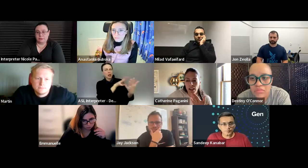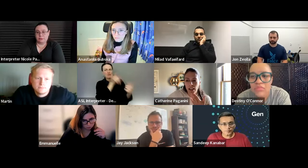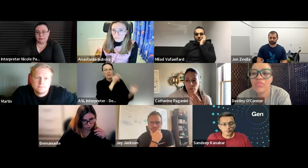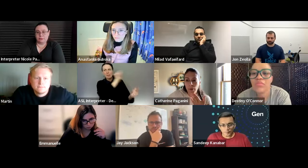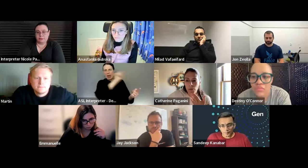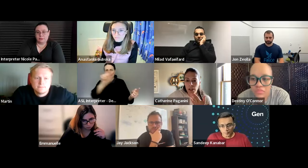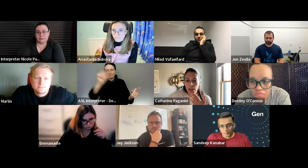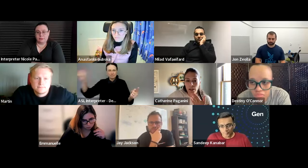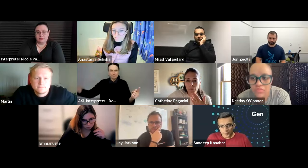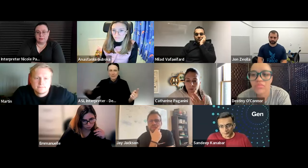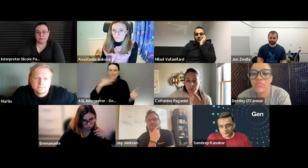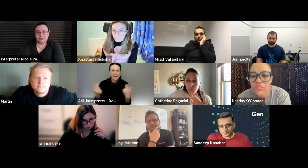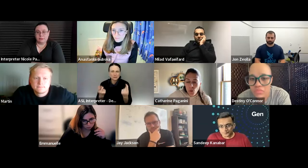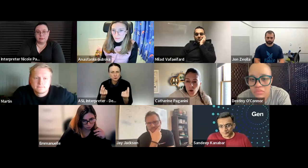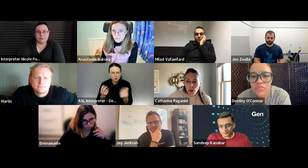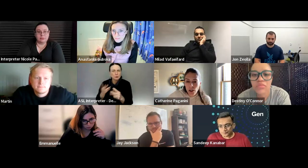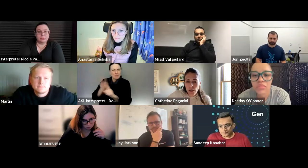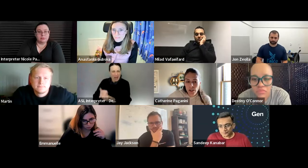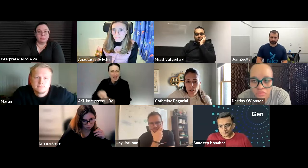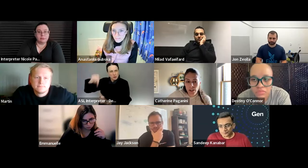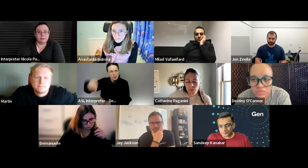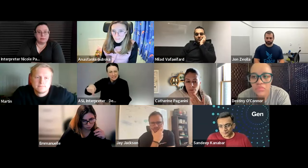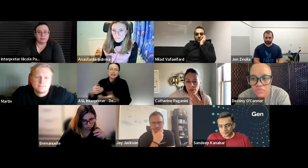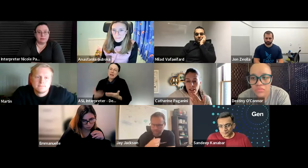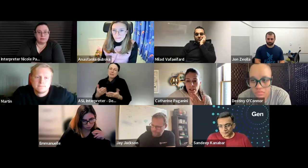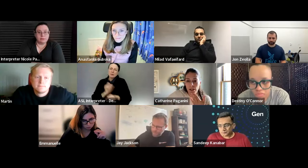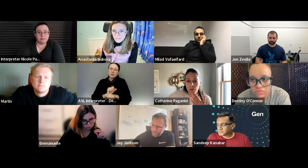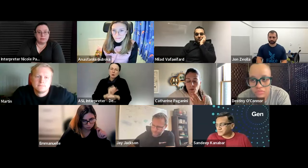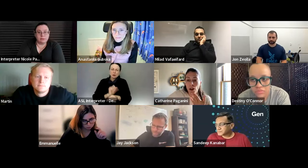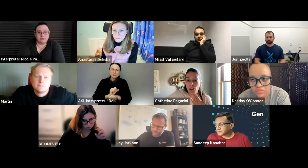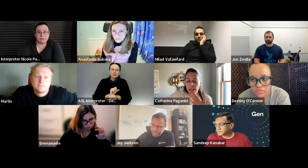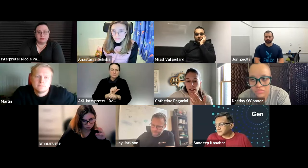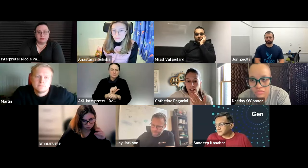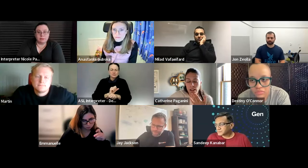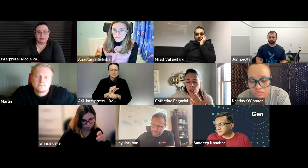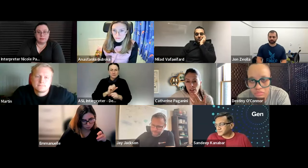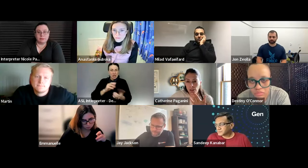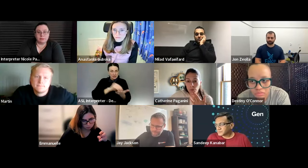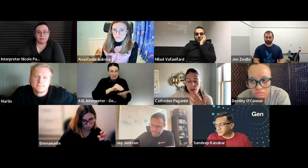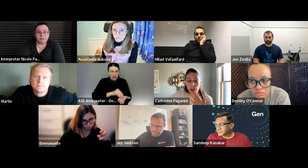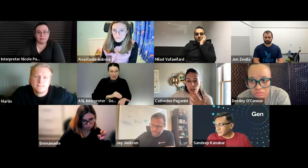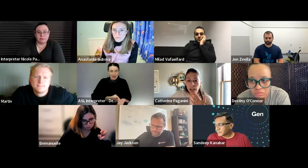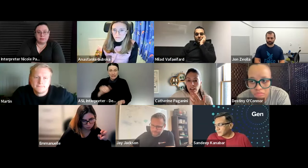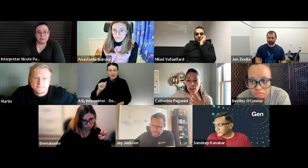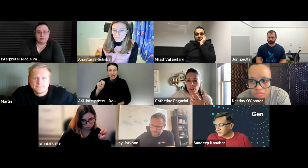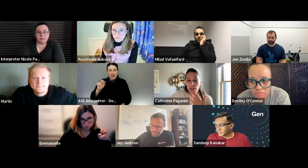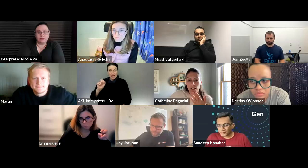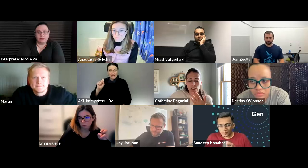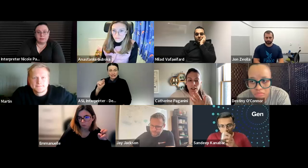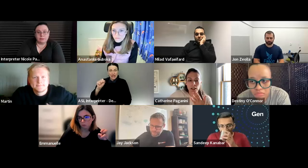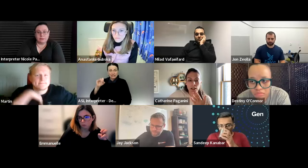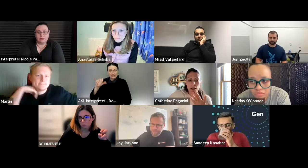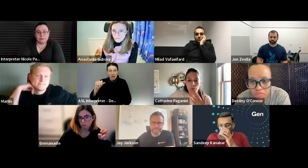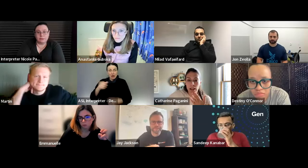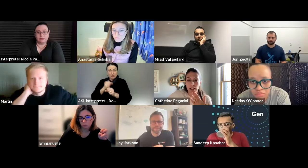and then maybe um work on um the um document that anastasia uh created